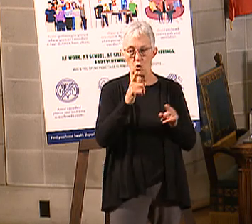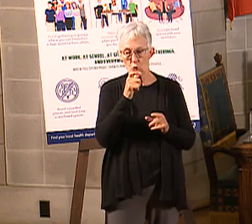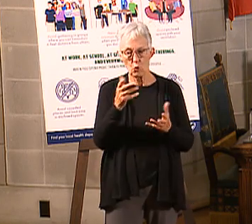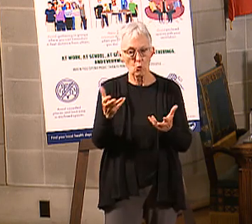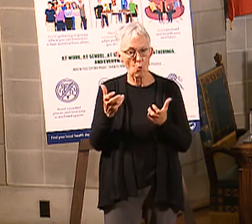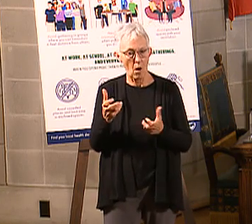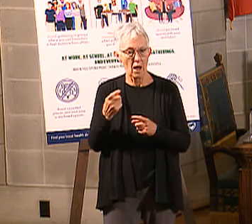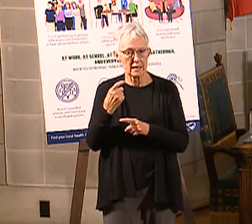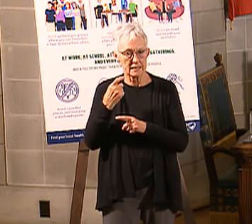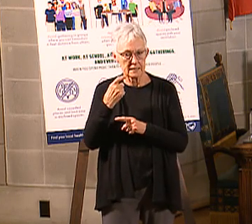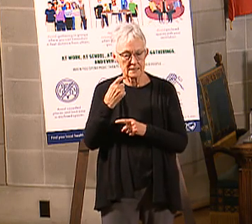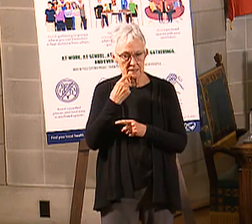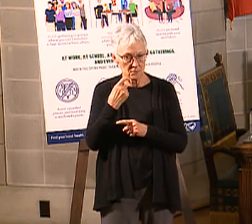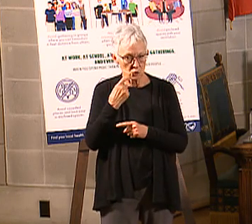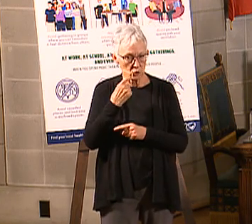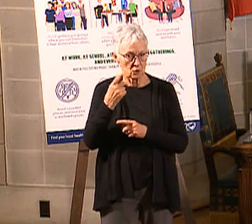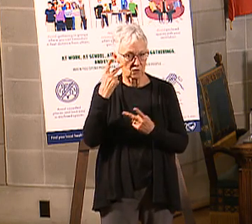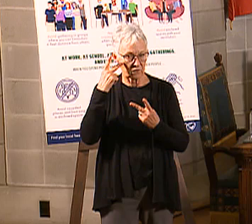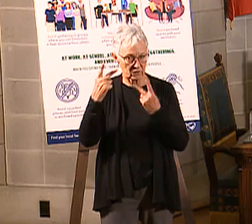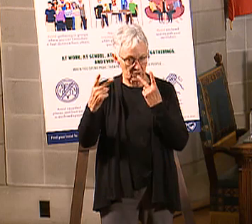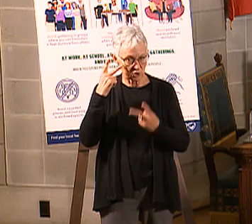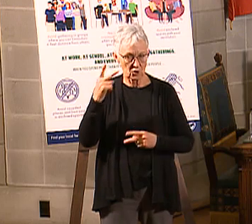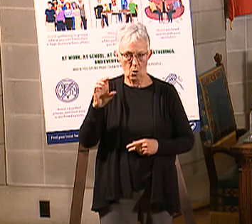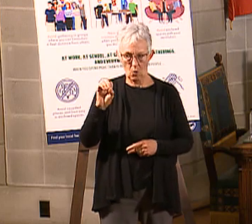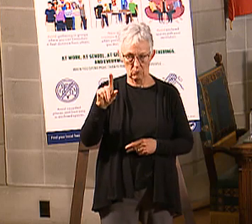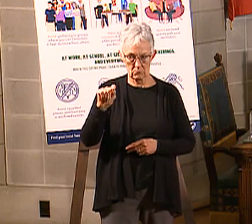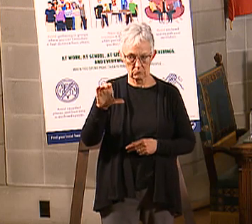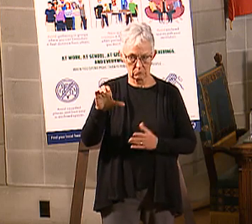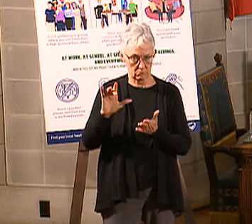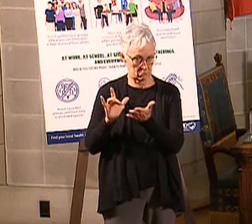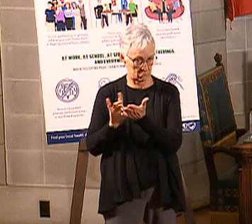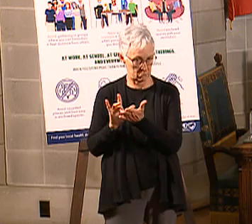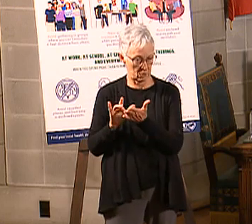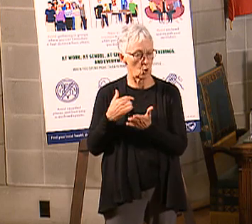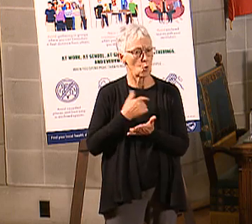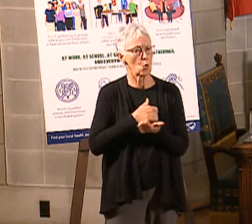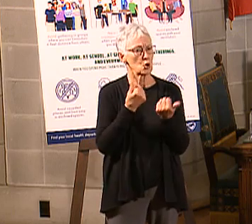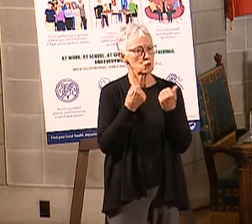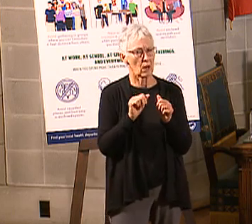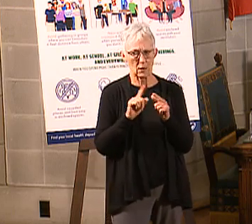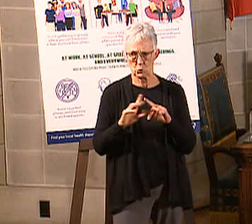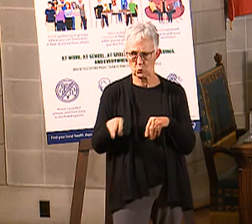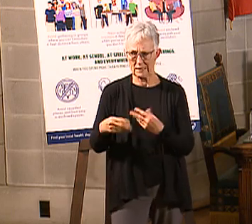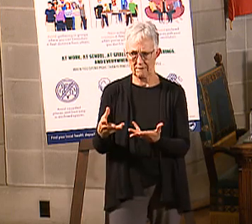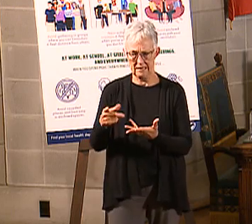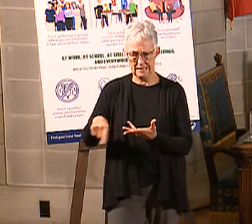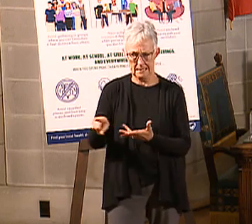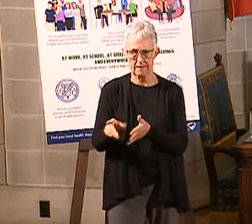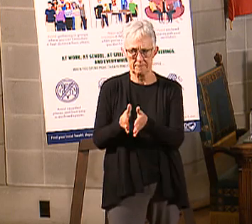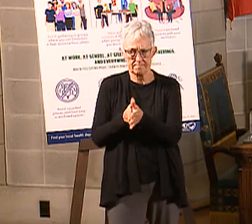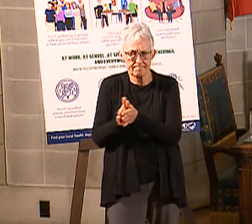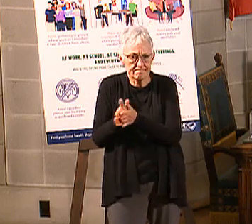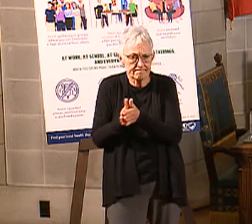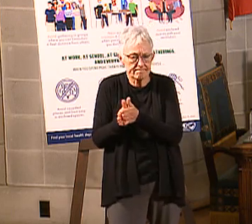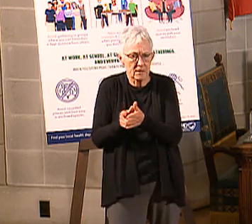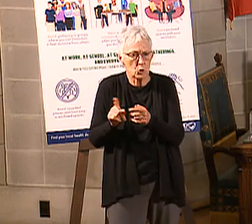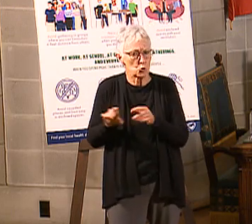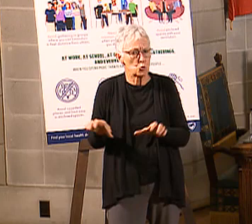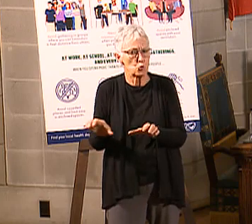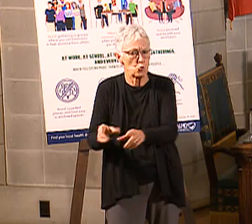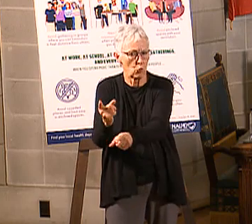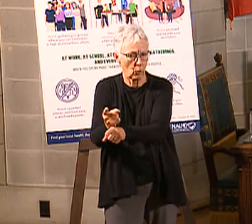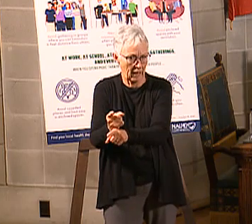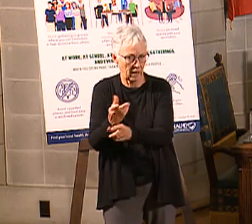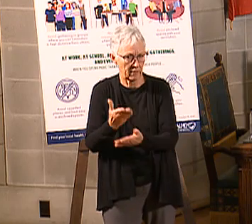vision, and the overcount of the medicine, what we're doing is really trying to incent folks to do the right thing for their own wellness. So going to the